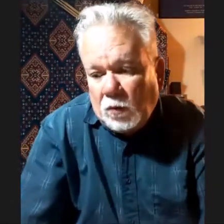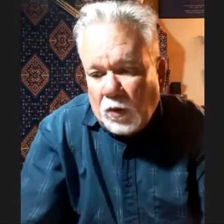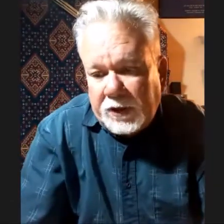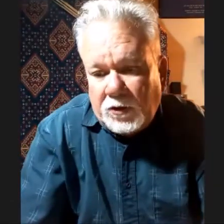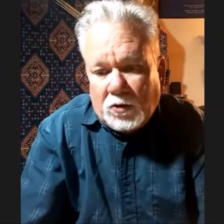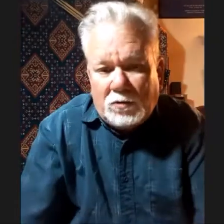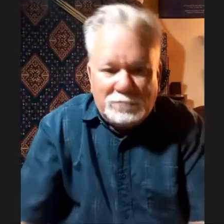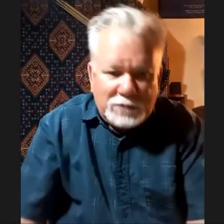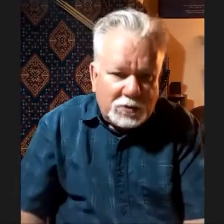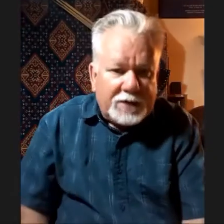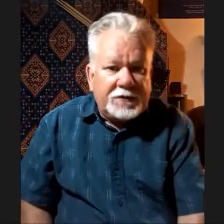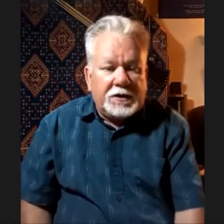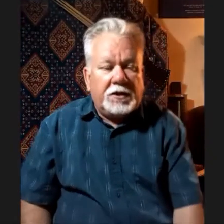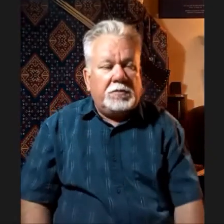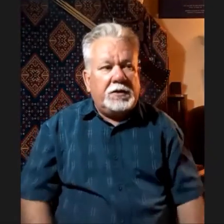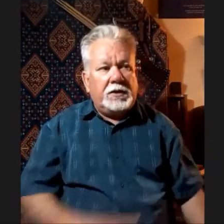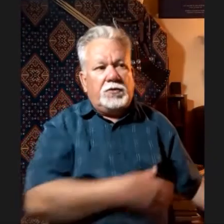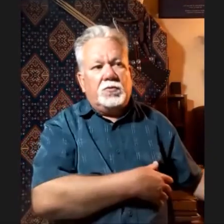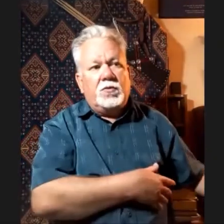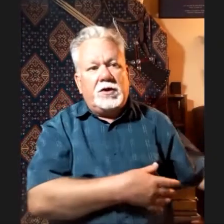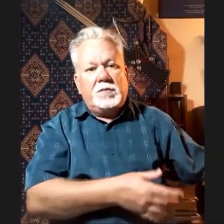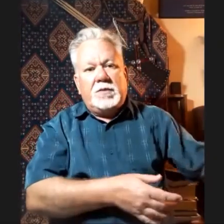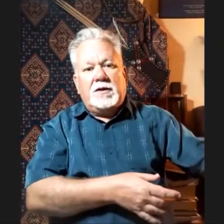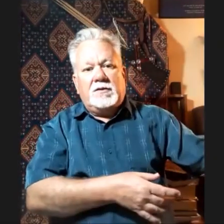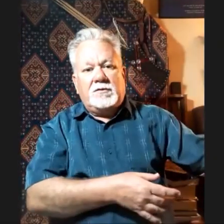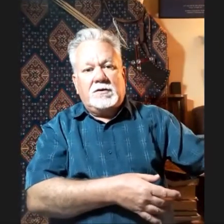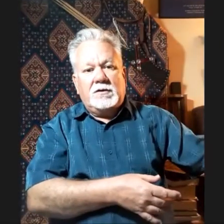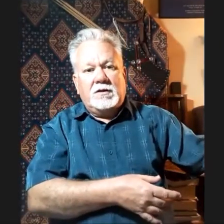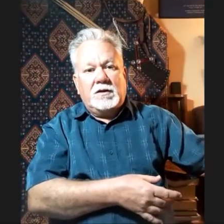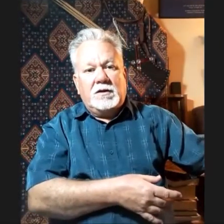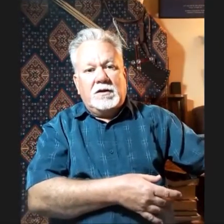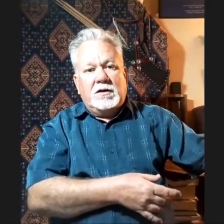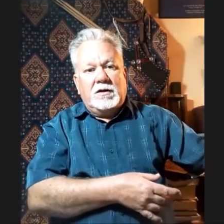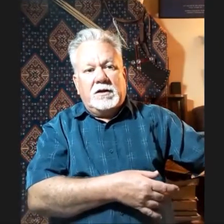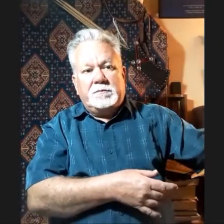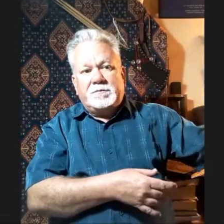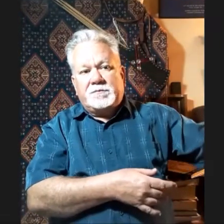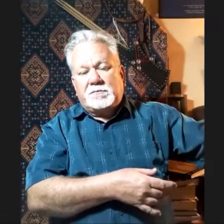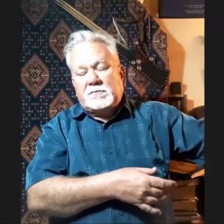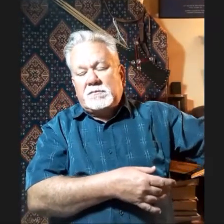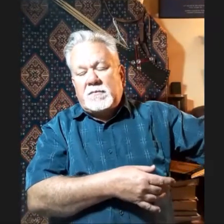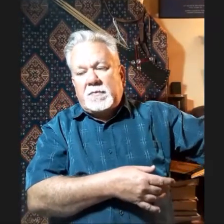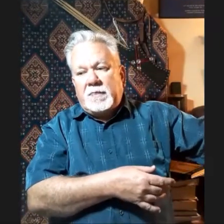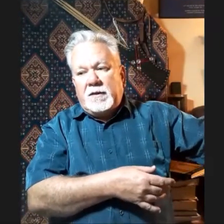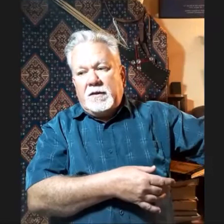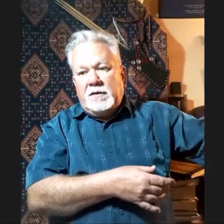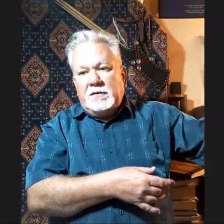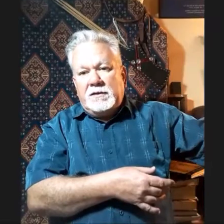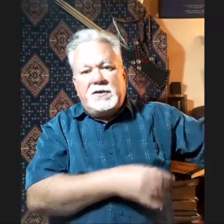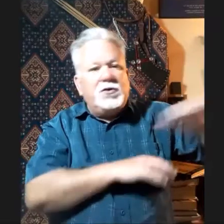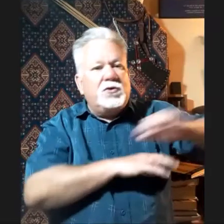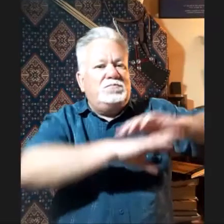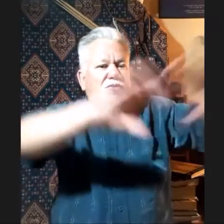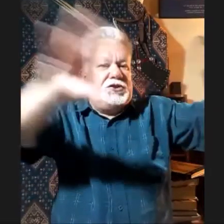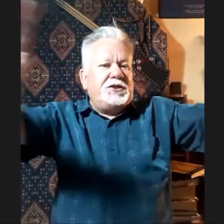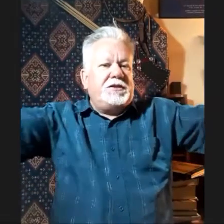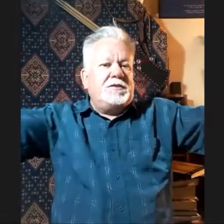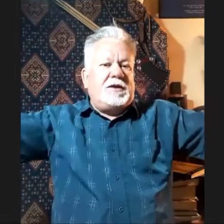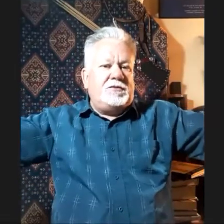When you're harassing an enemy and you're riding past, then you're shooting at the mass of